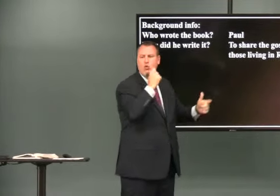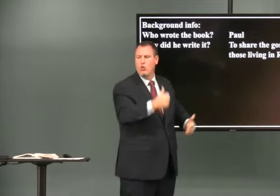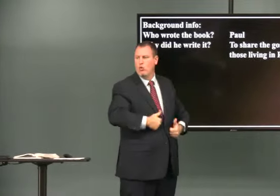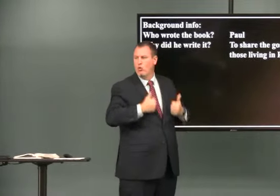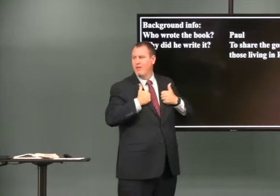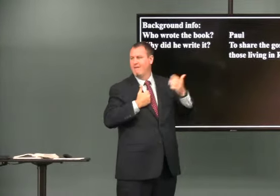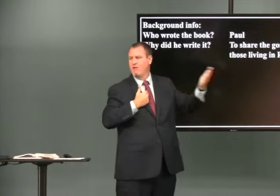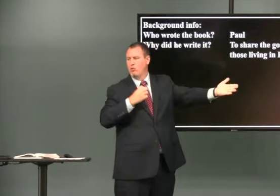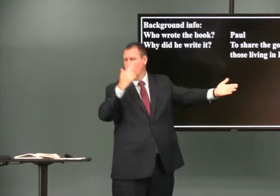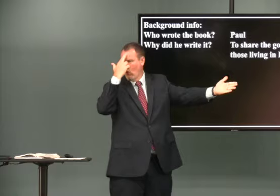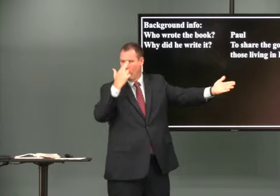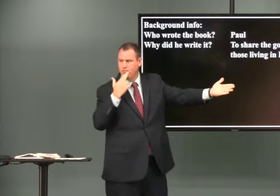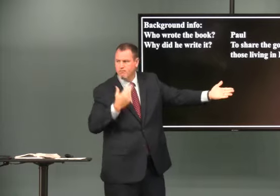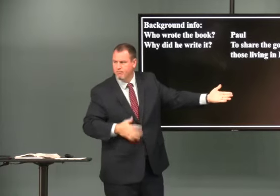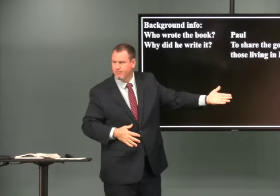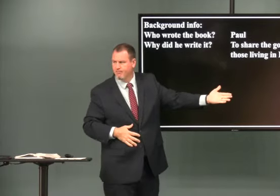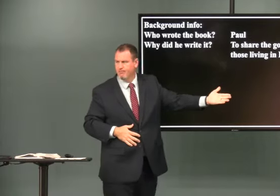everyone who is living there in rome